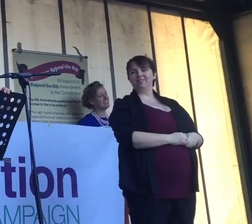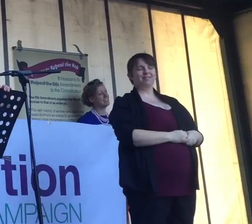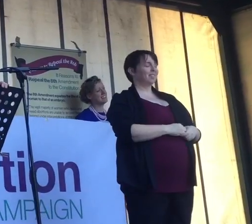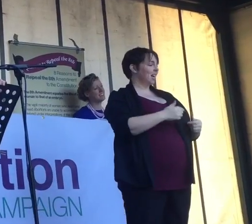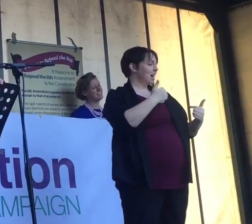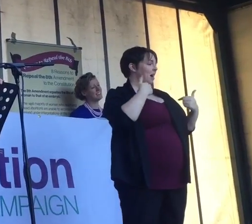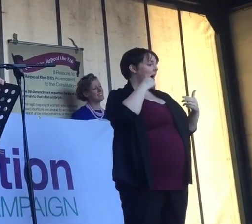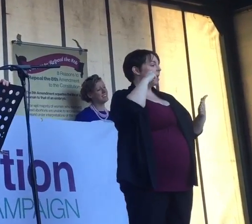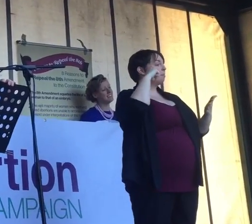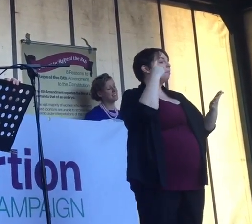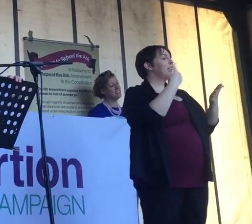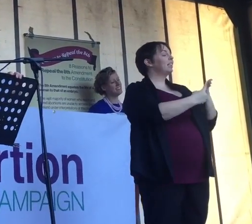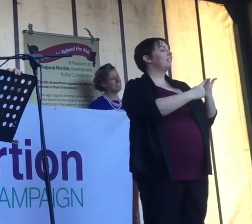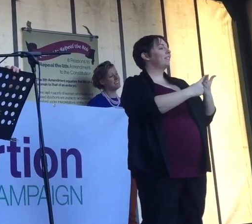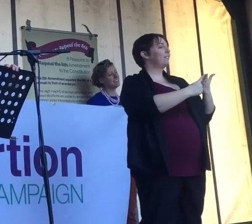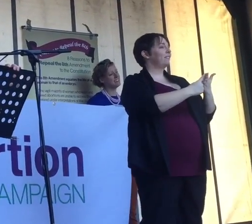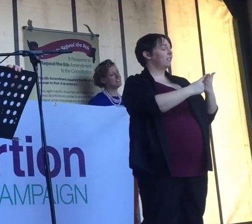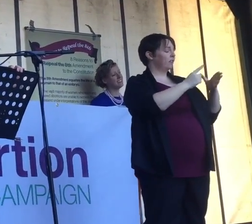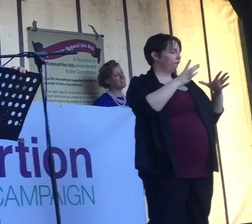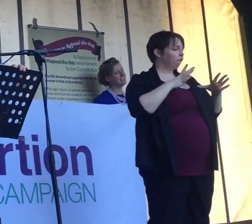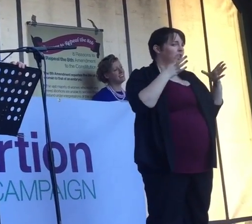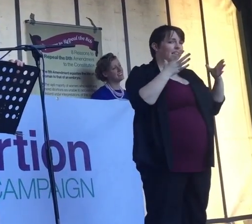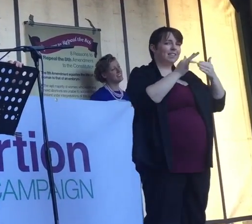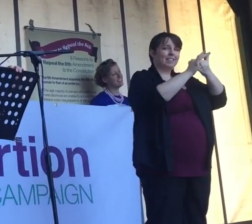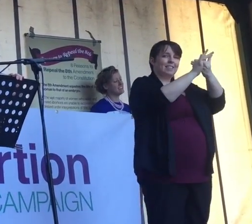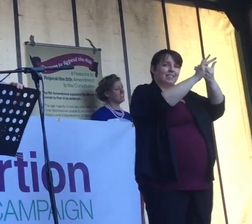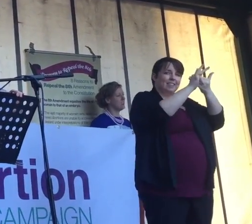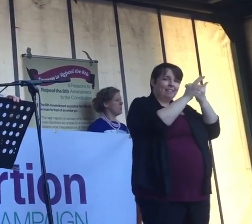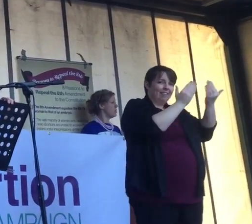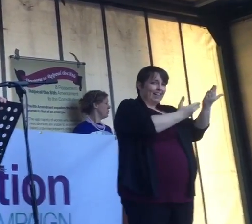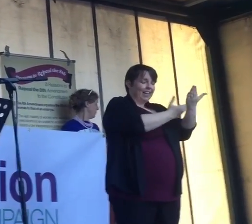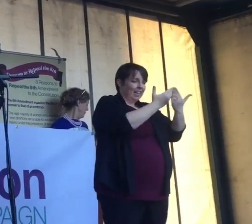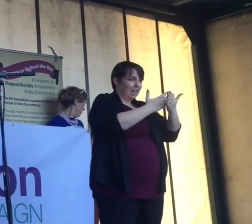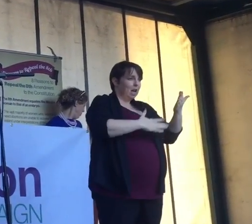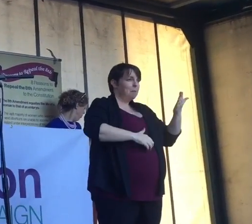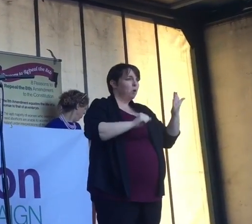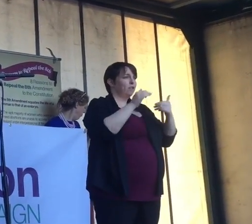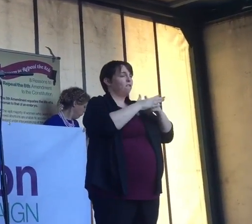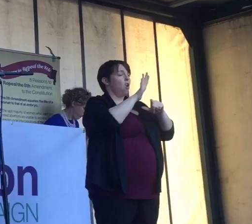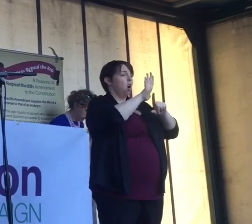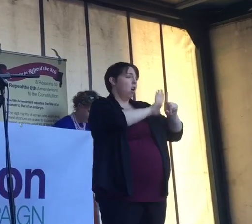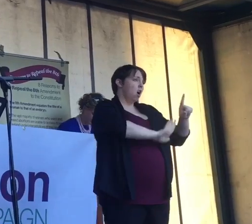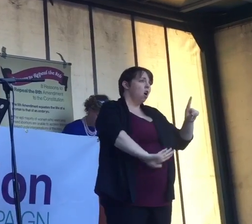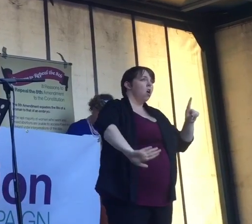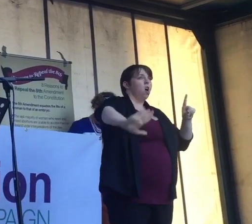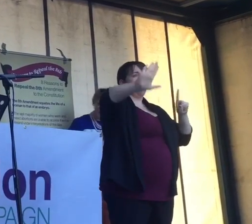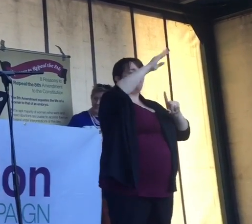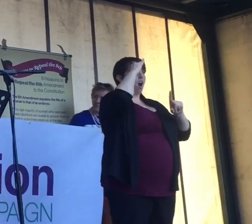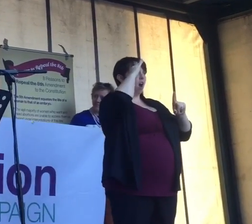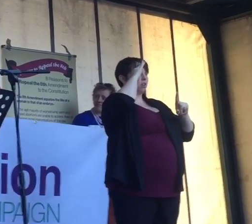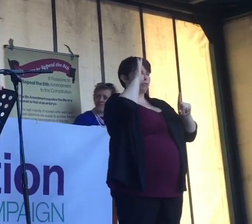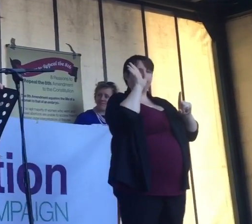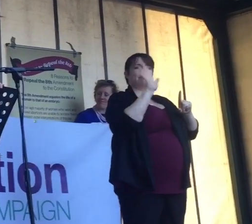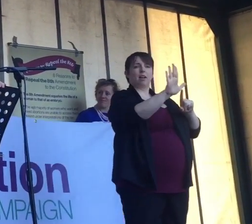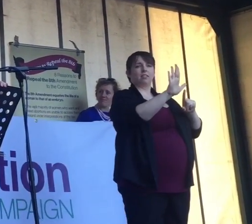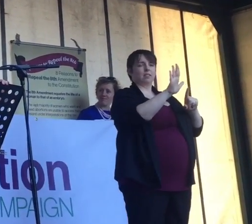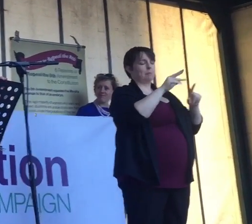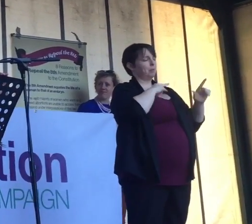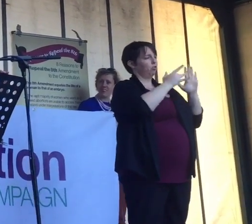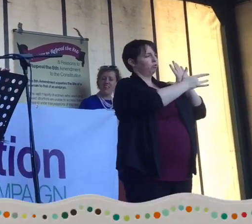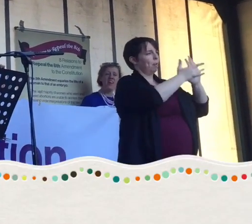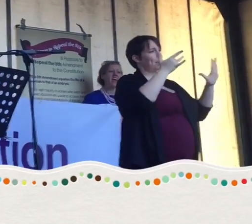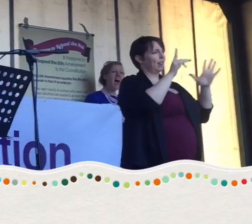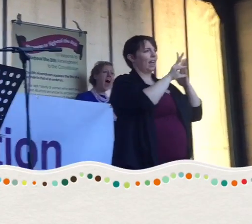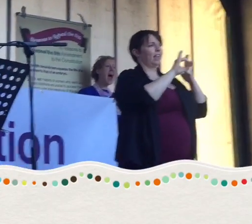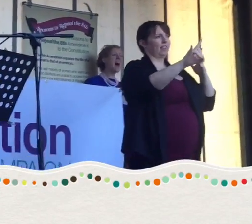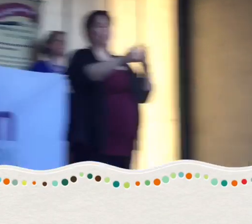We believe that free, safe, legal abortion for all of Ireland is necessary. Repeal the AIDS.